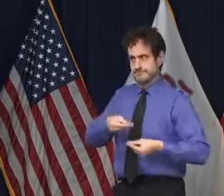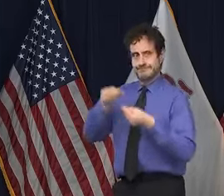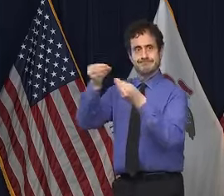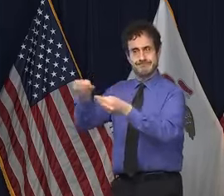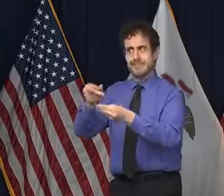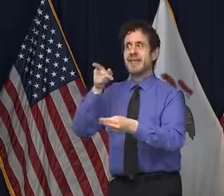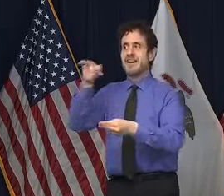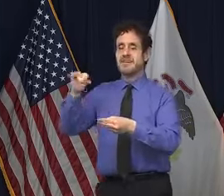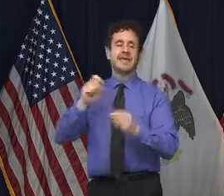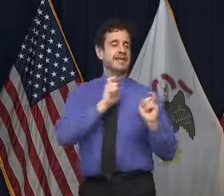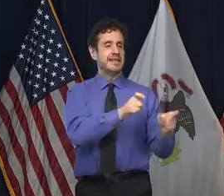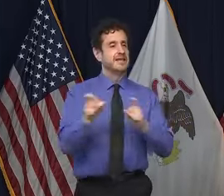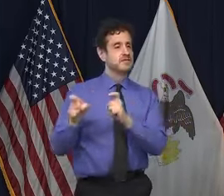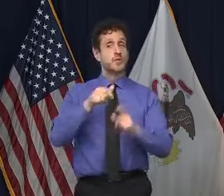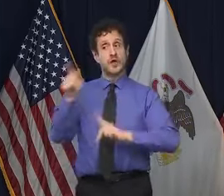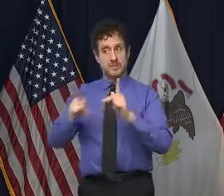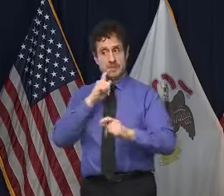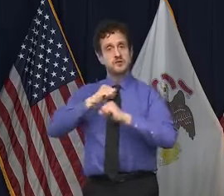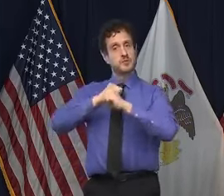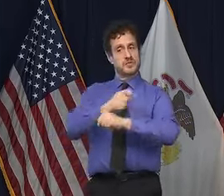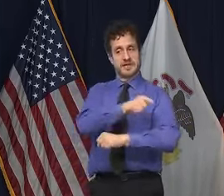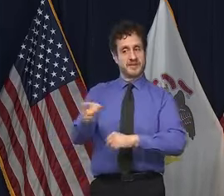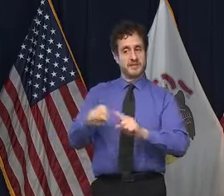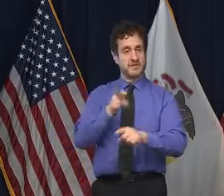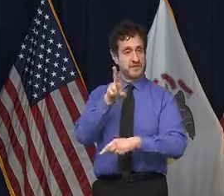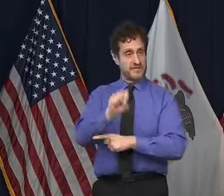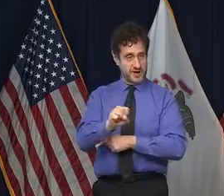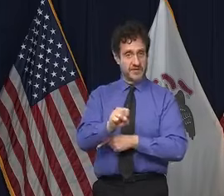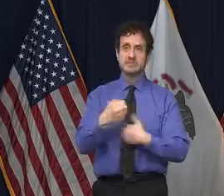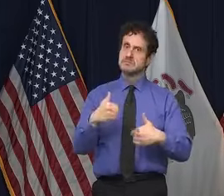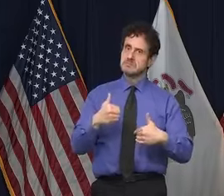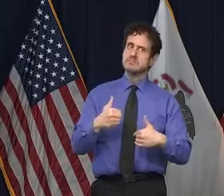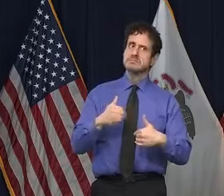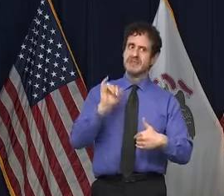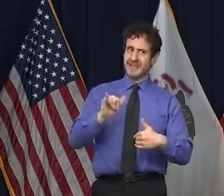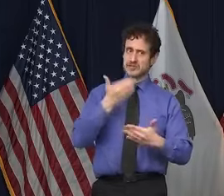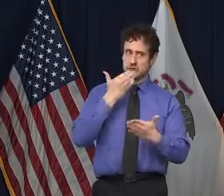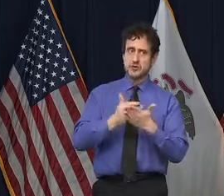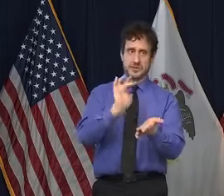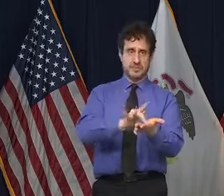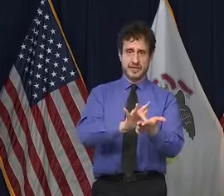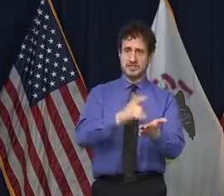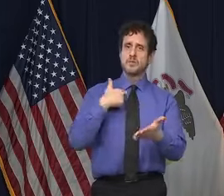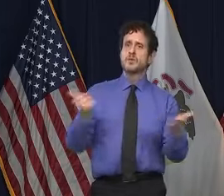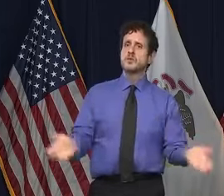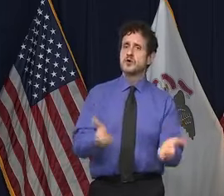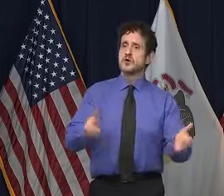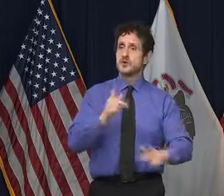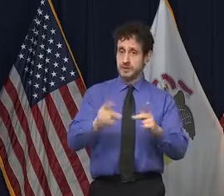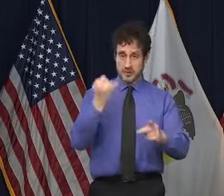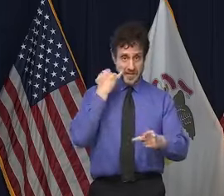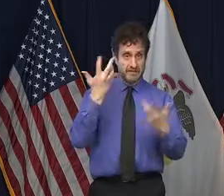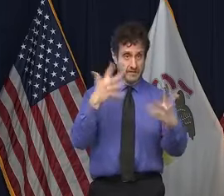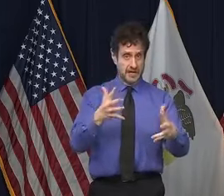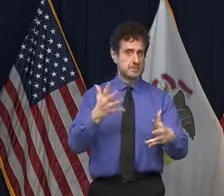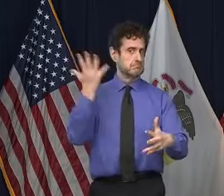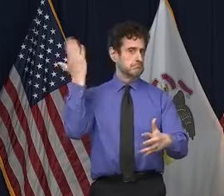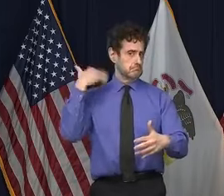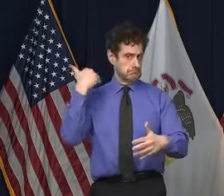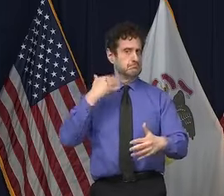virus protection. And so that's something that, you we certainly want to encourage and actually you'll hear us in